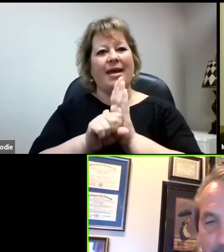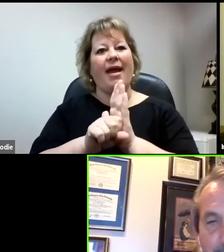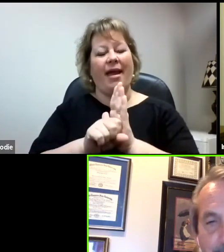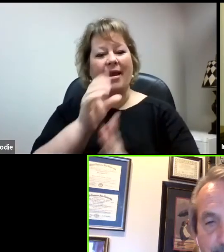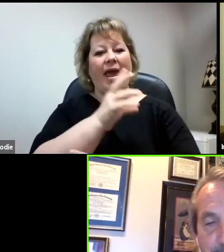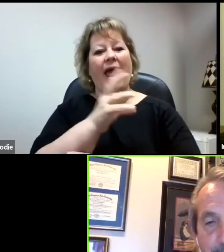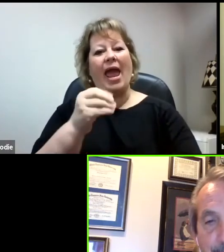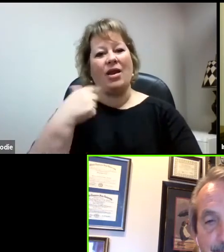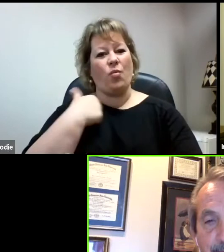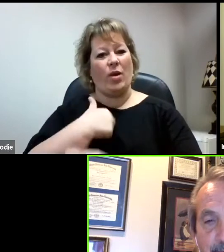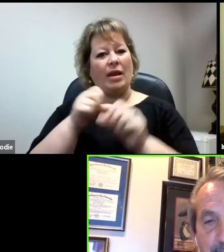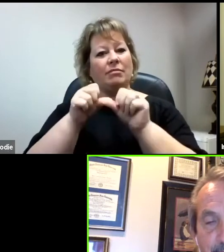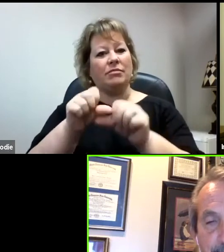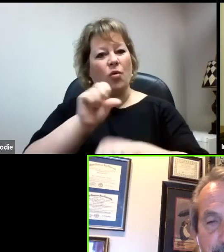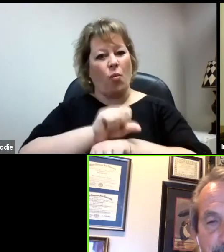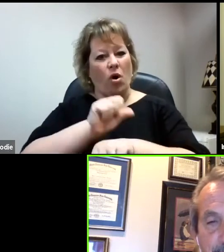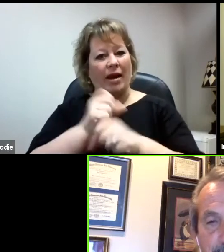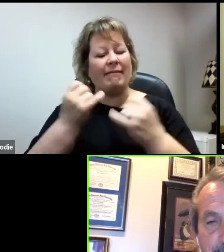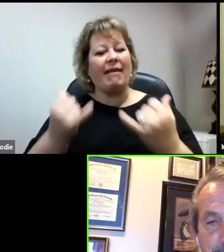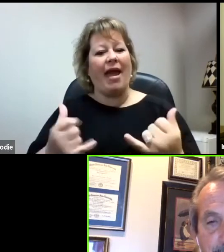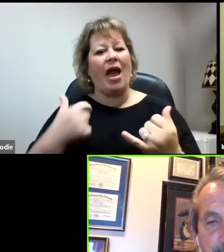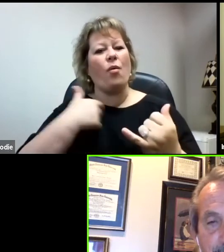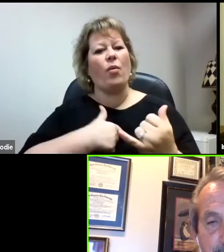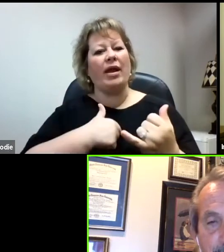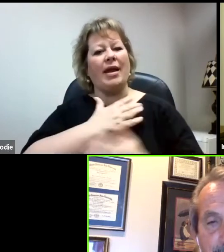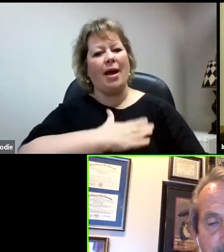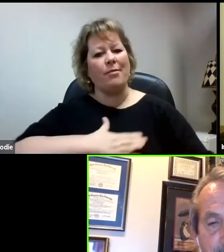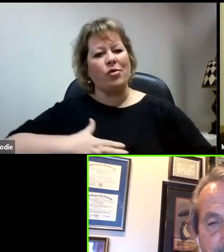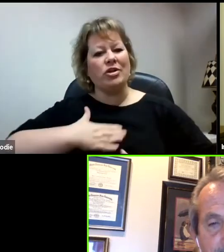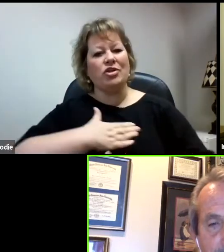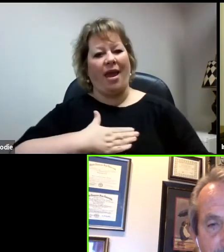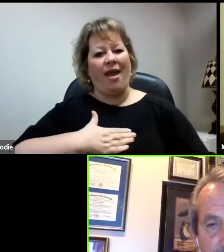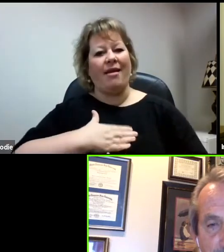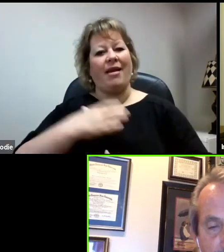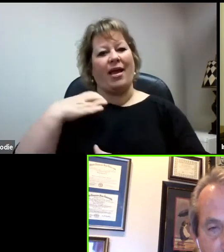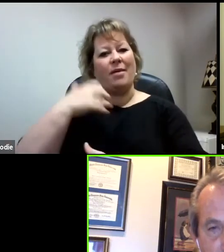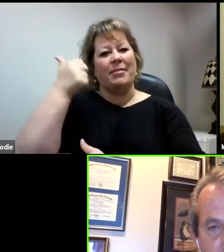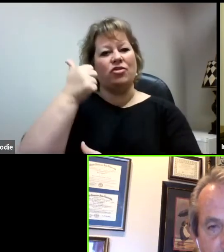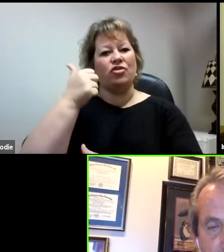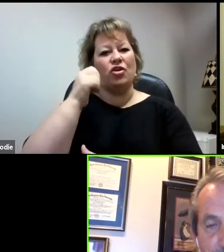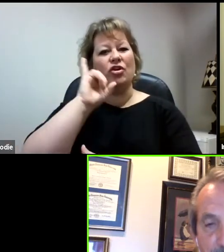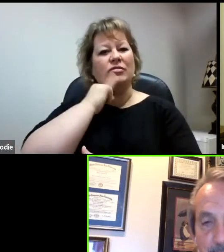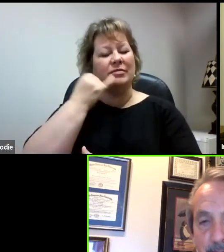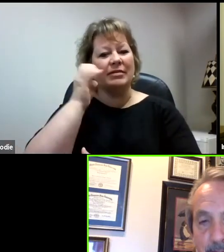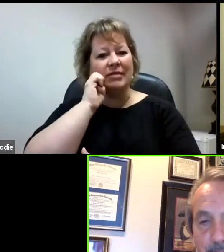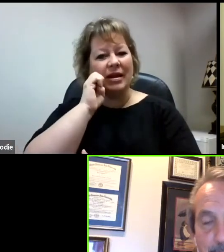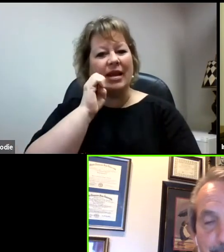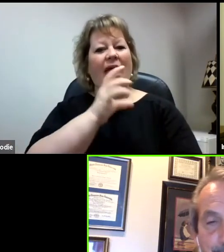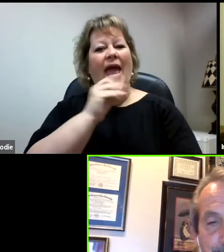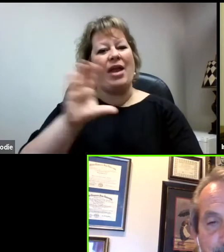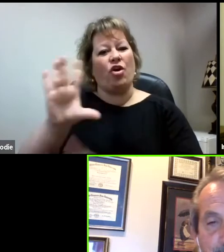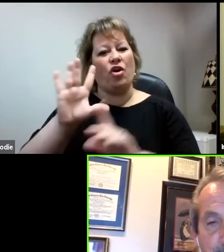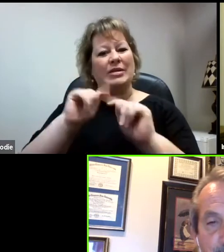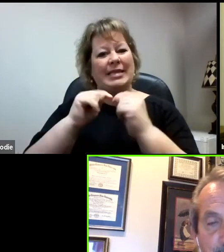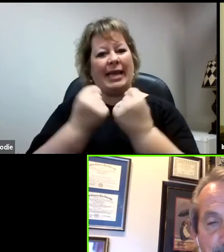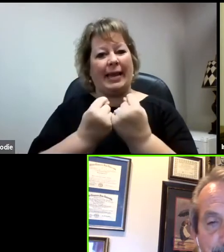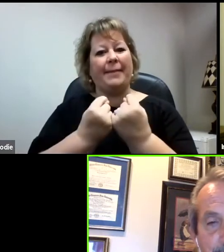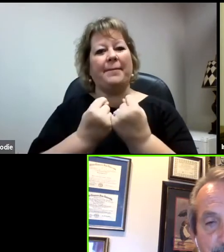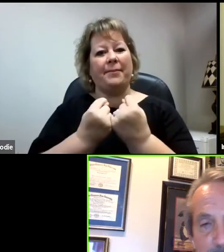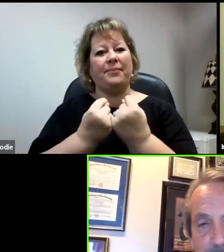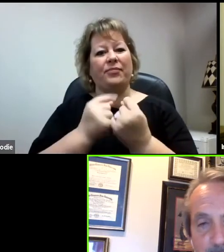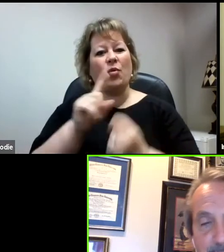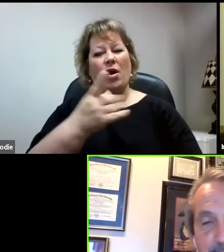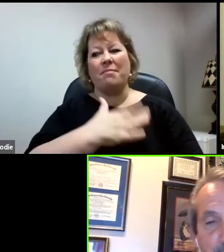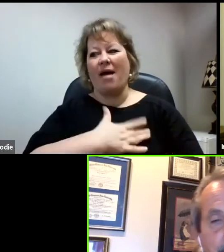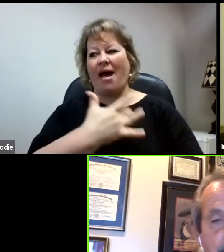many of them already. Certainly appreciate Commissioner Berdashaw and all of her team. One of my